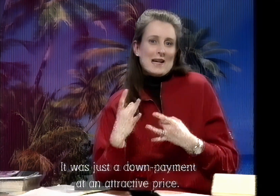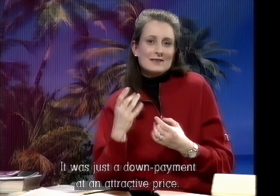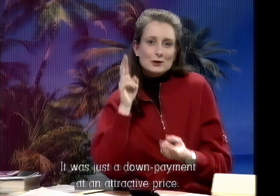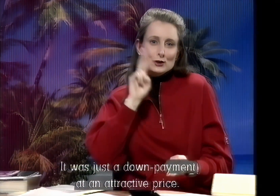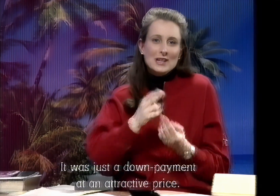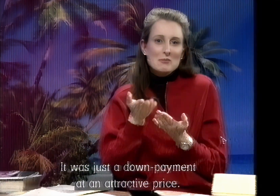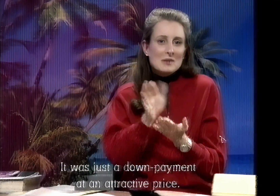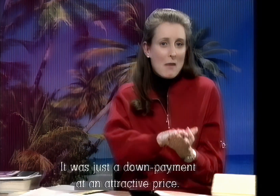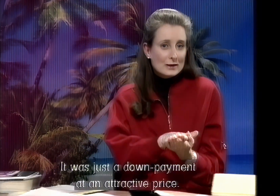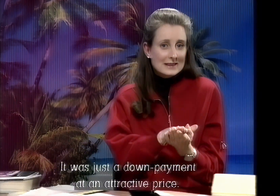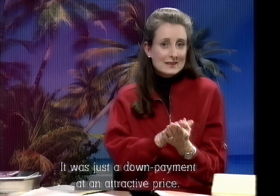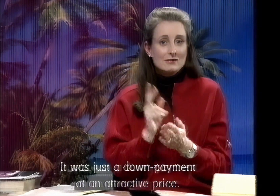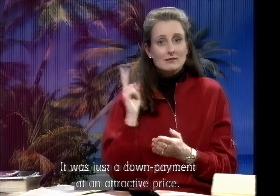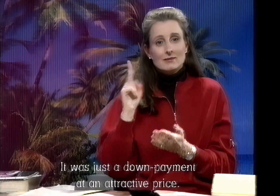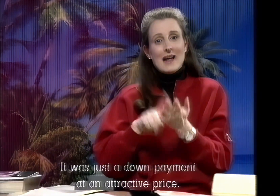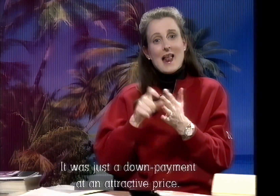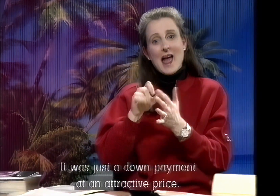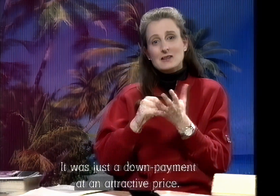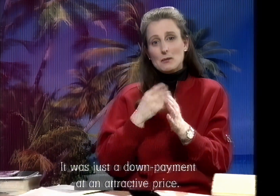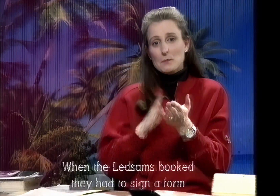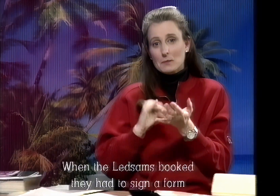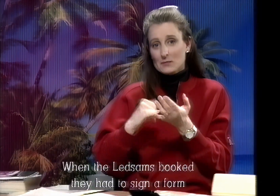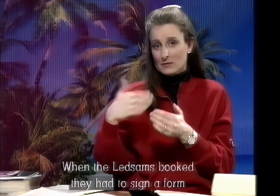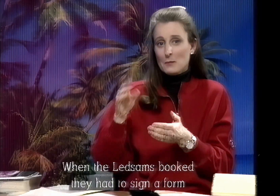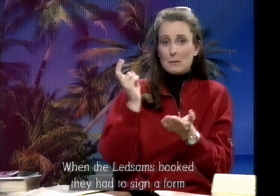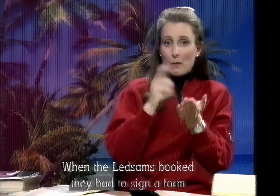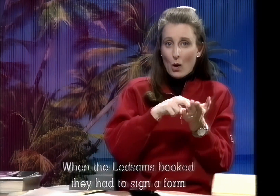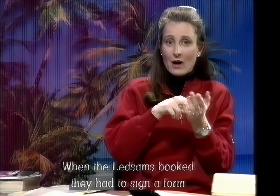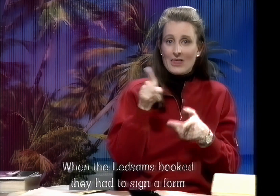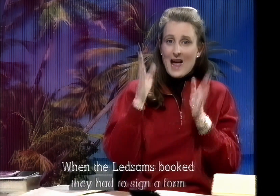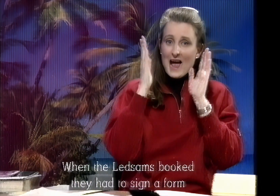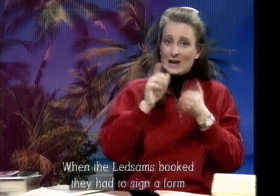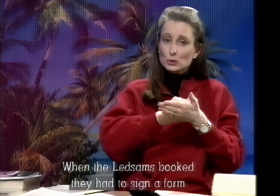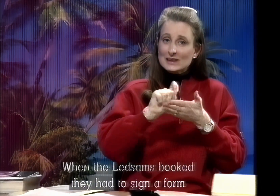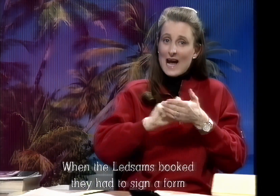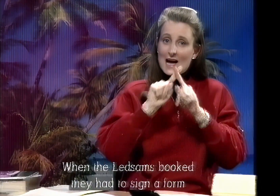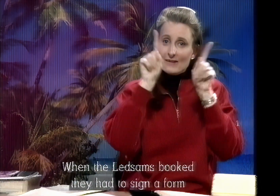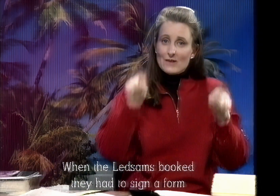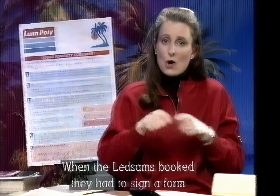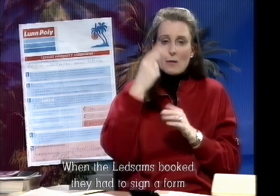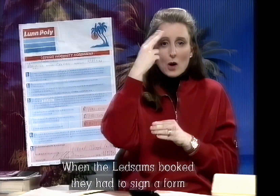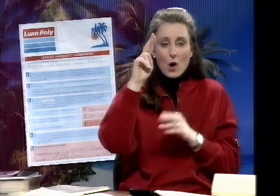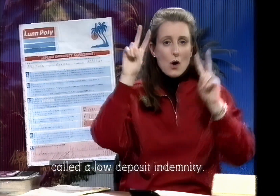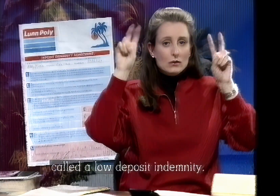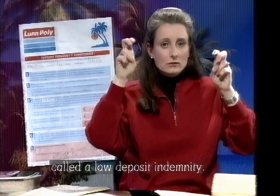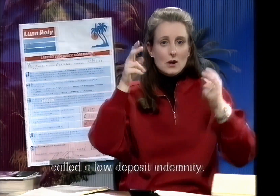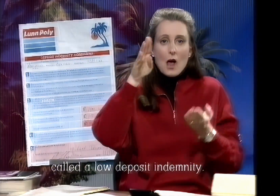payment at an attractive price. When the Leadsom's booked, they had to sign a form called a low